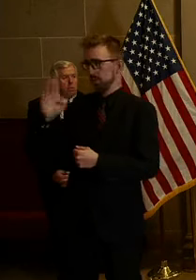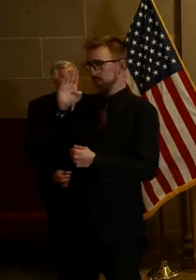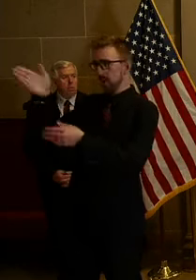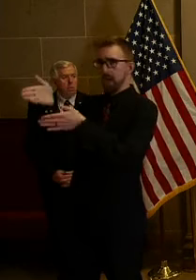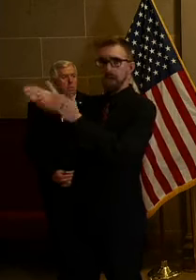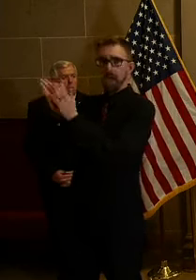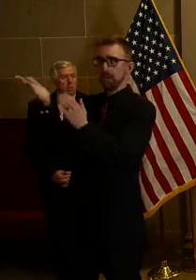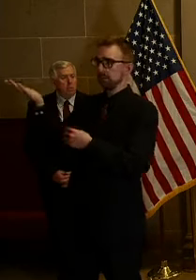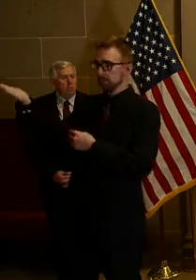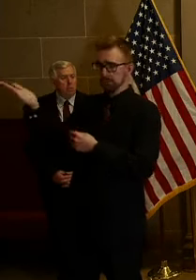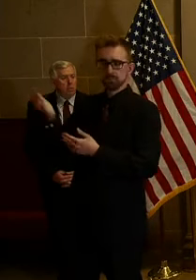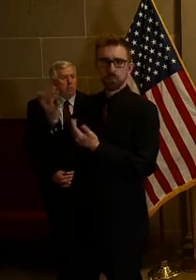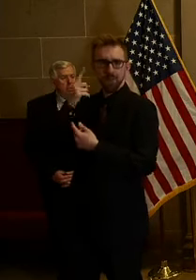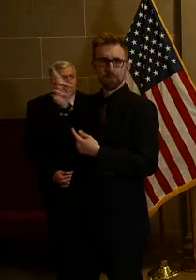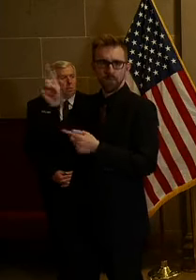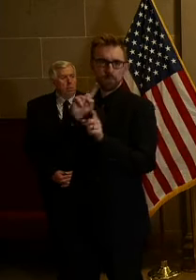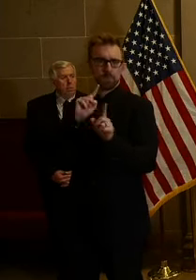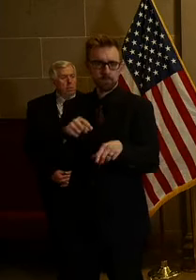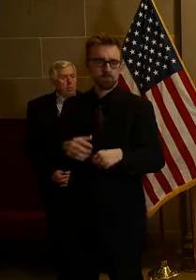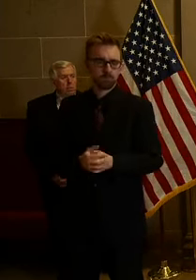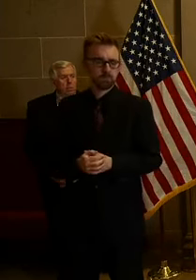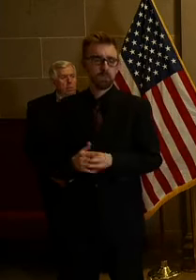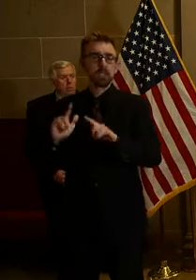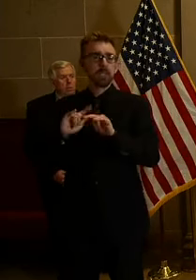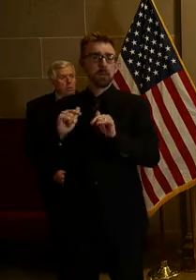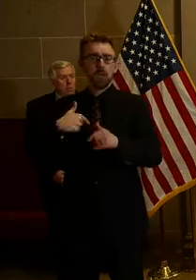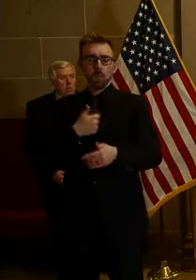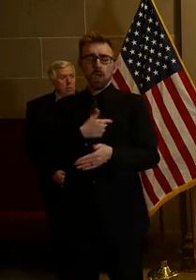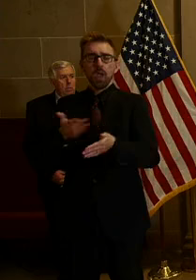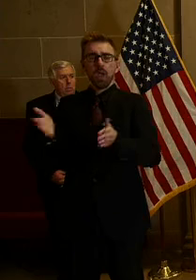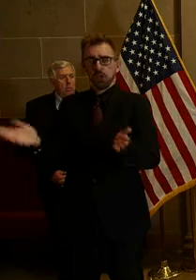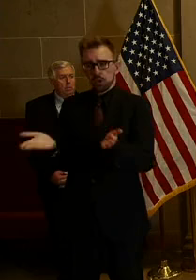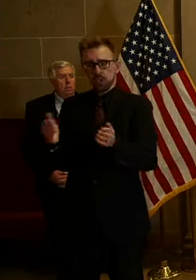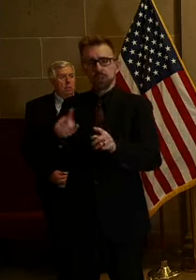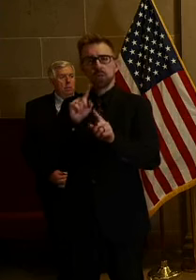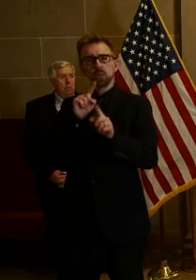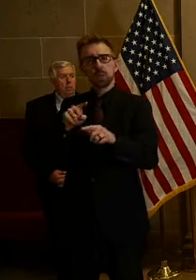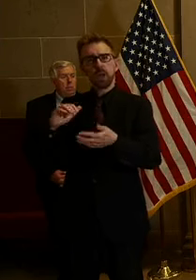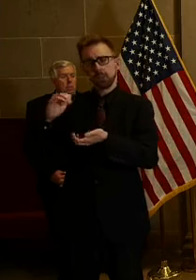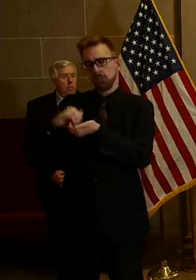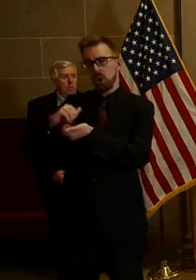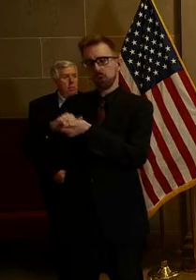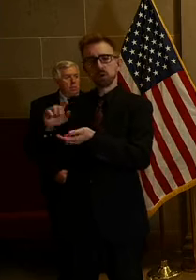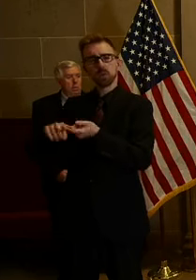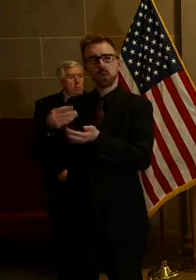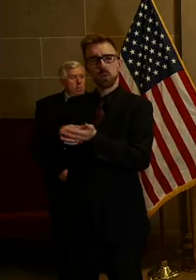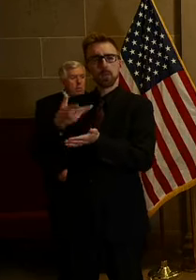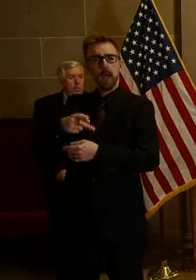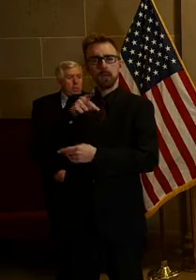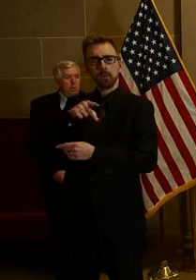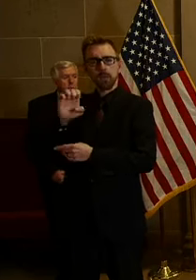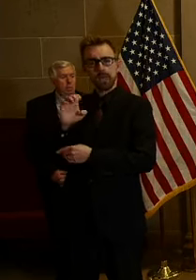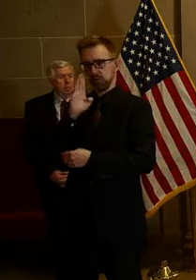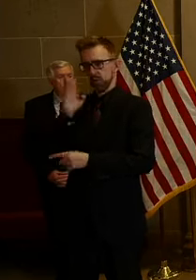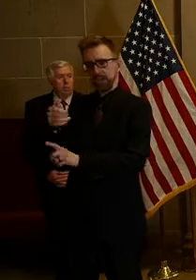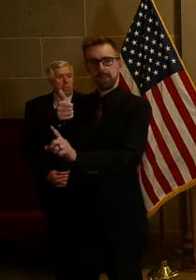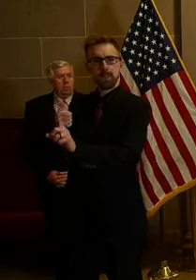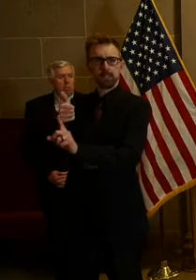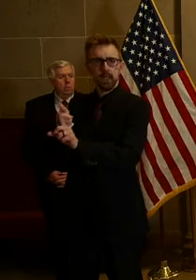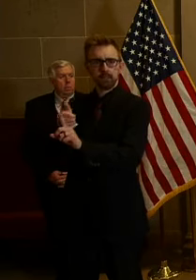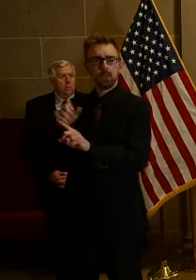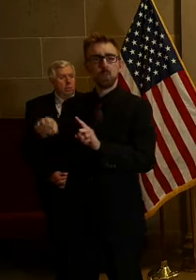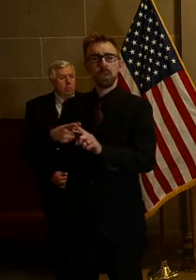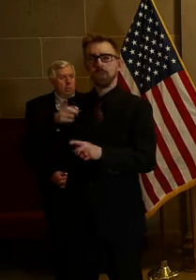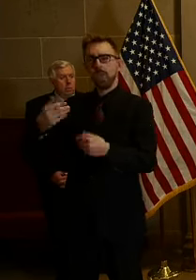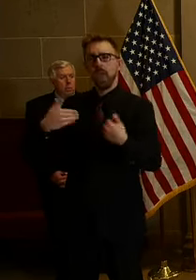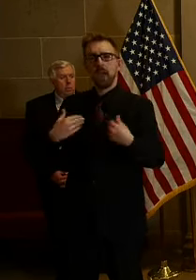At the same time, we're encouraging our response partners to purchase PPE directly themselves when they